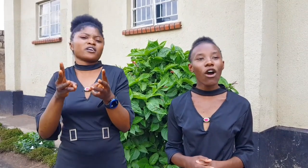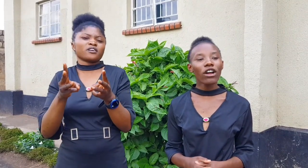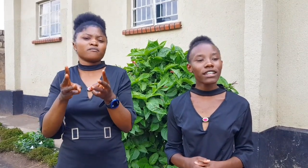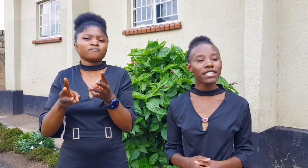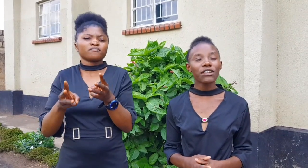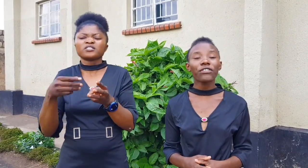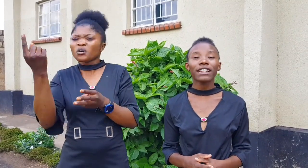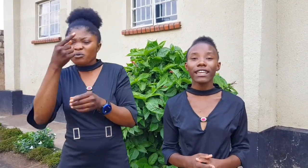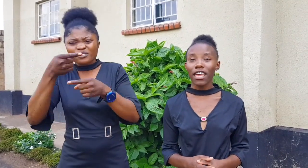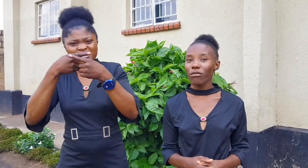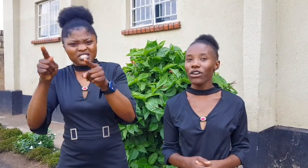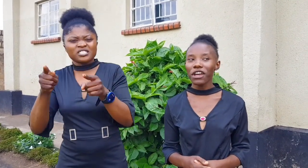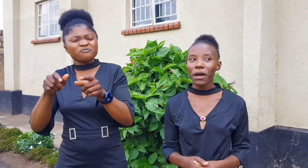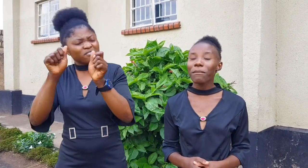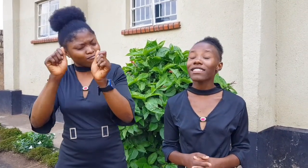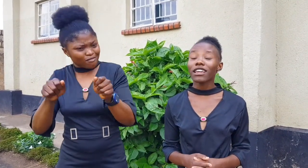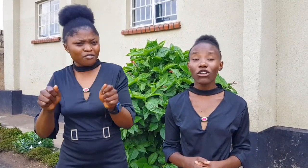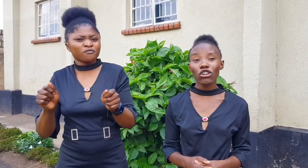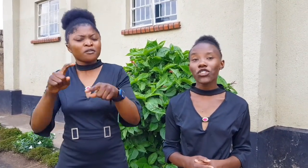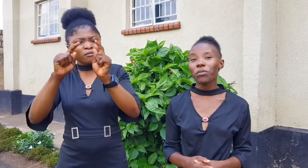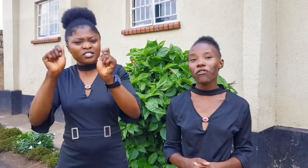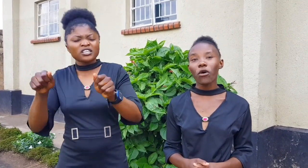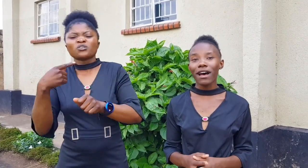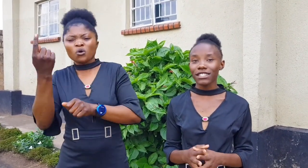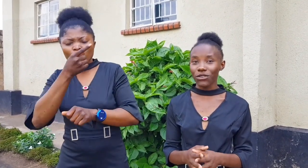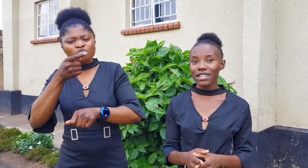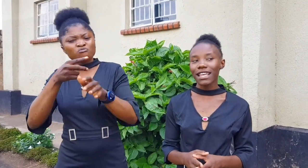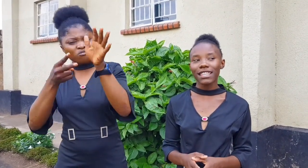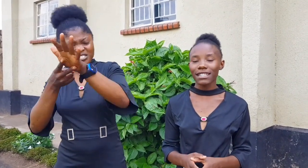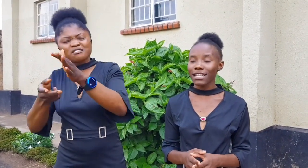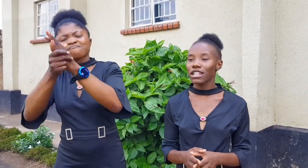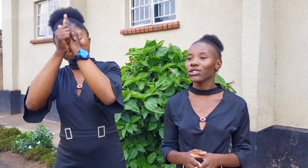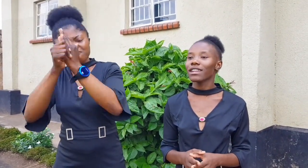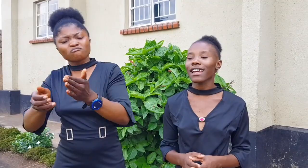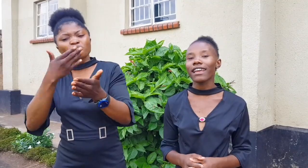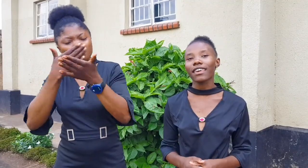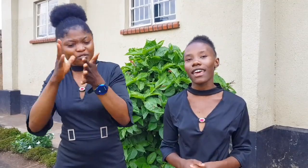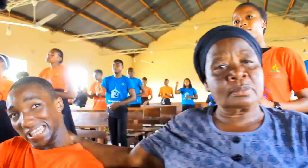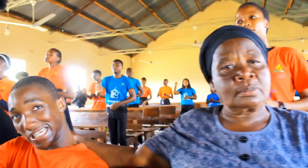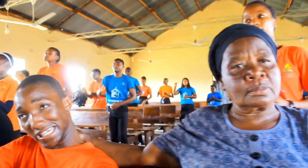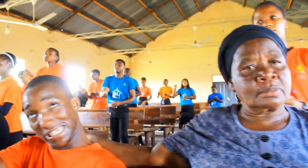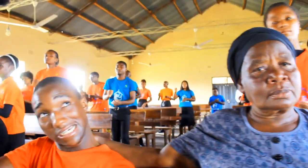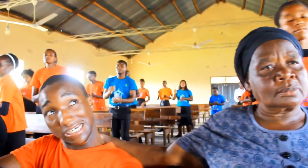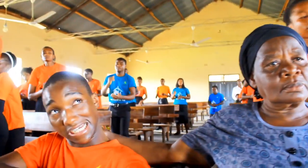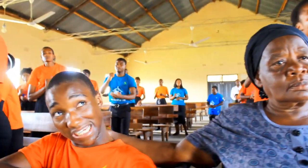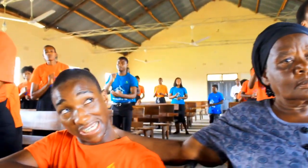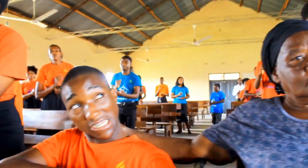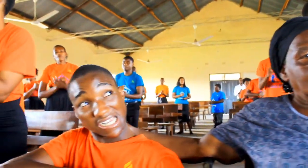They are only differently able but they can also perform as greater things as you and I can.